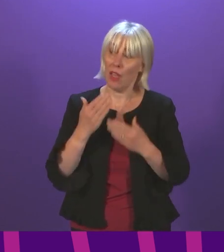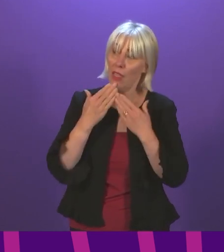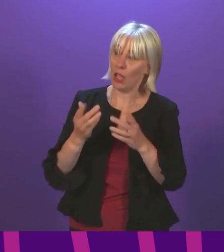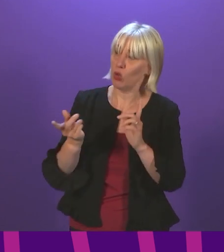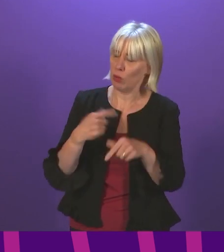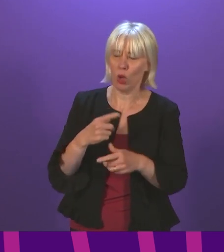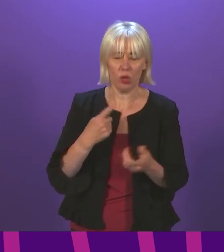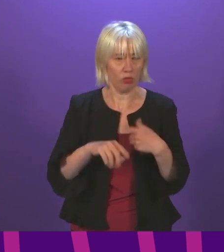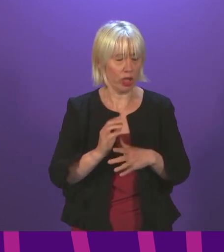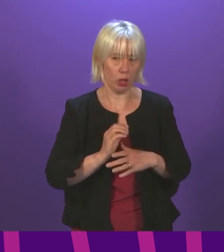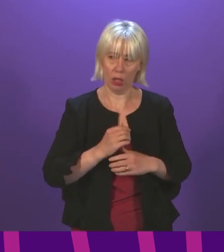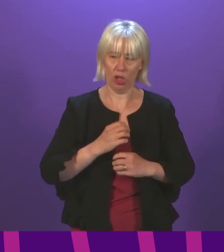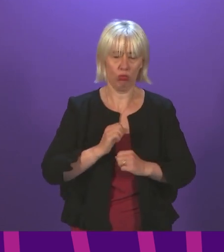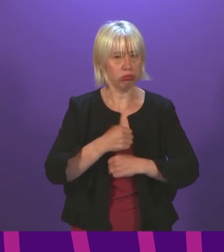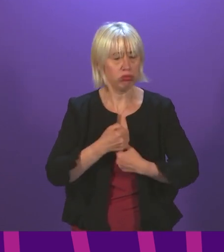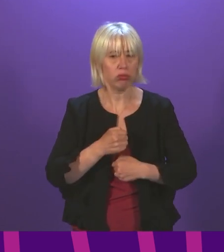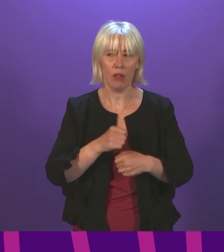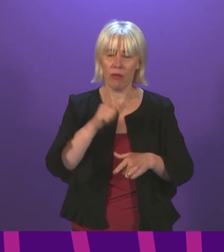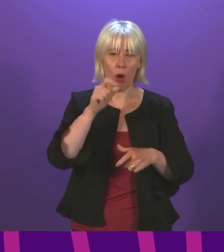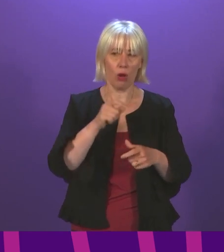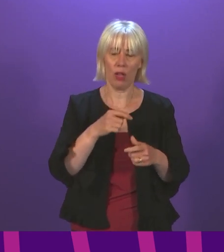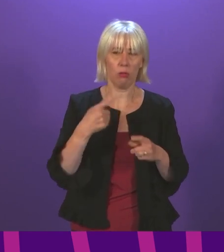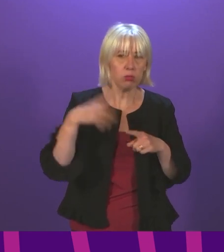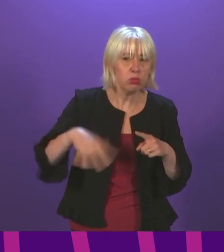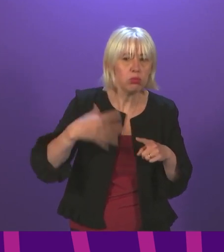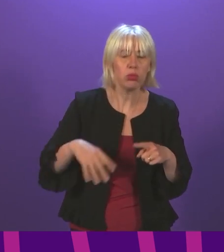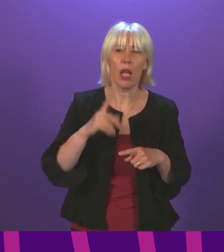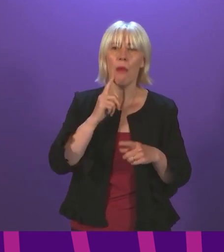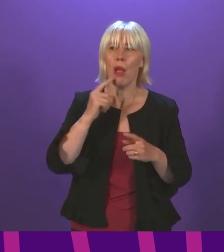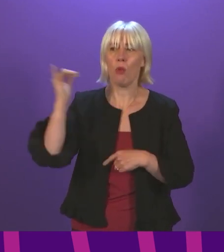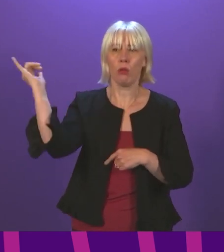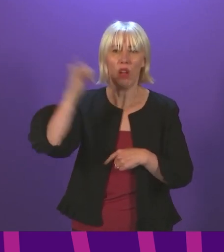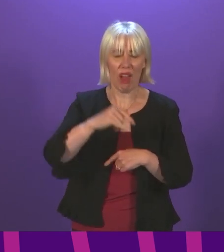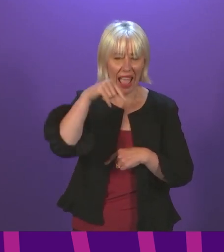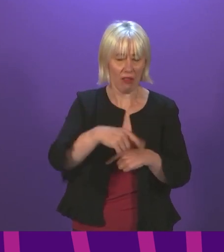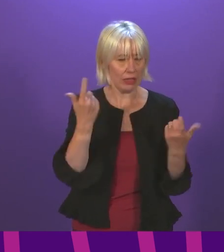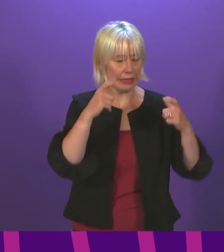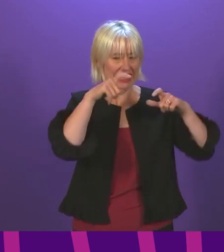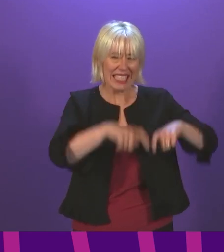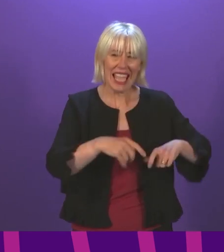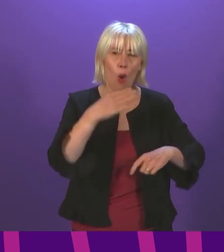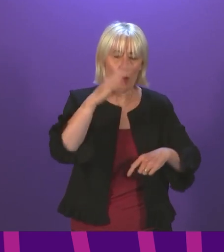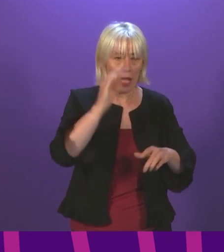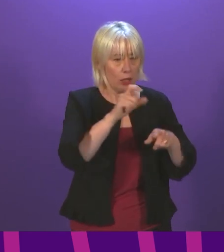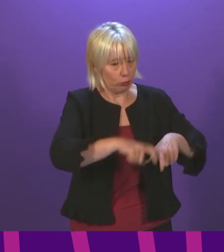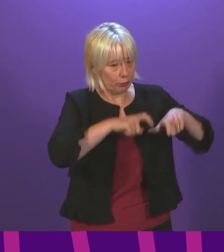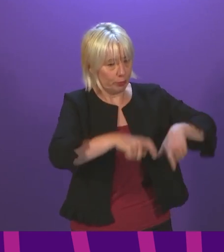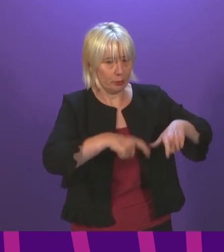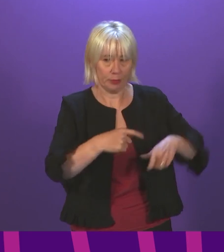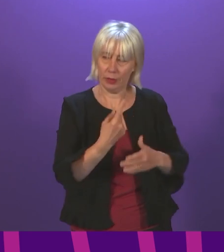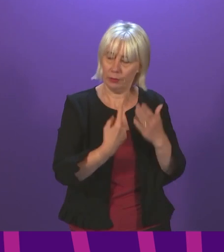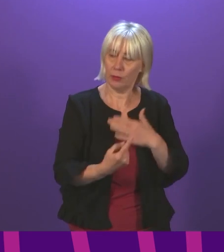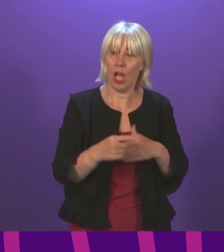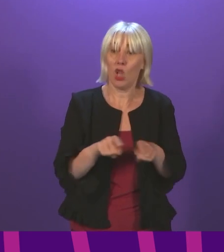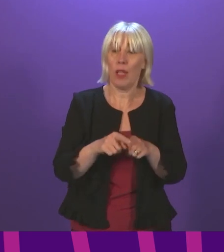this is very distressful and costly for those students coming from Red List country. And I want to put on the record my thanks to the